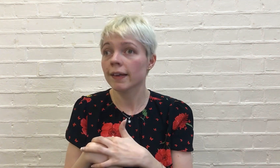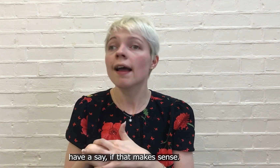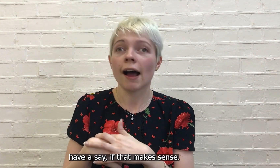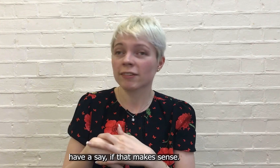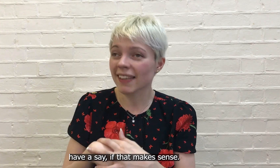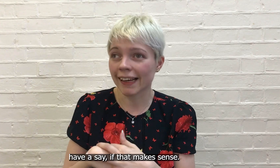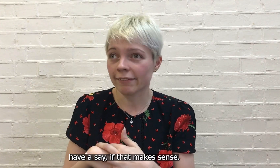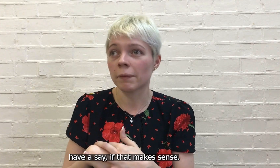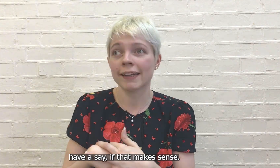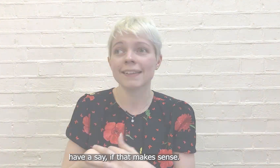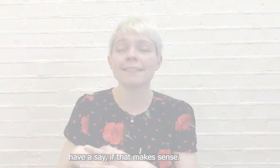have a say if that makes sense